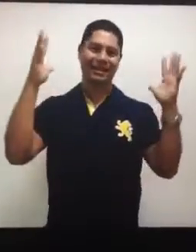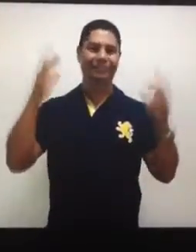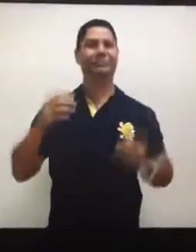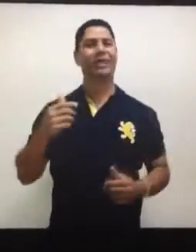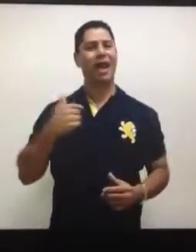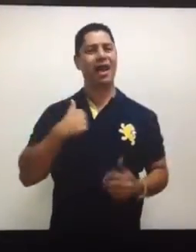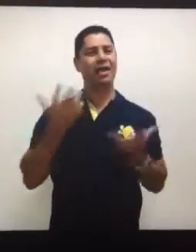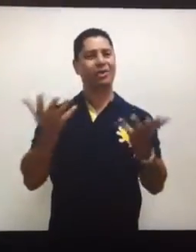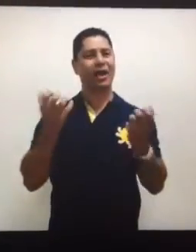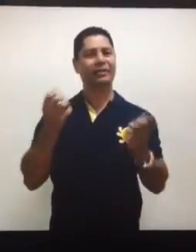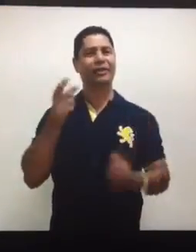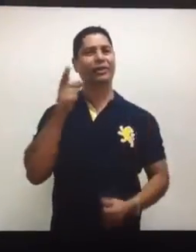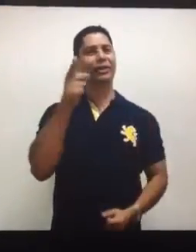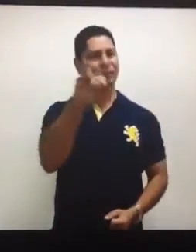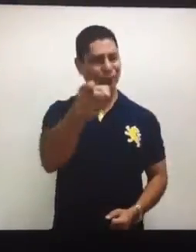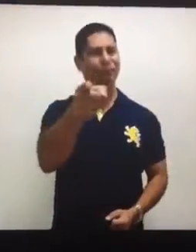possible, the same as me.